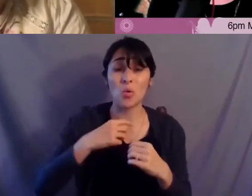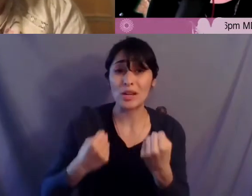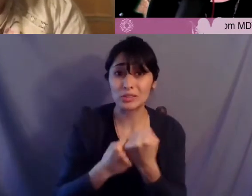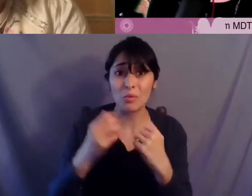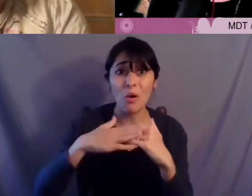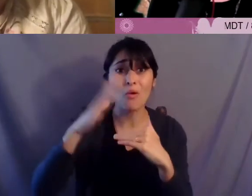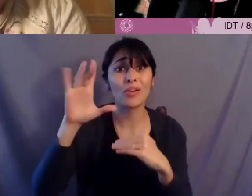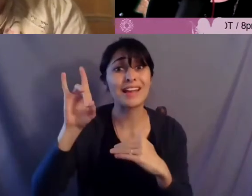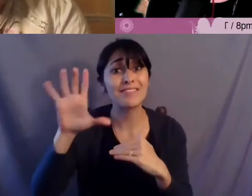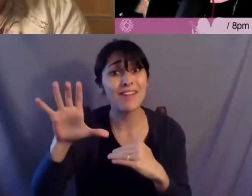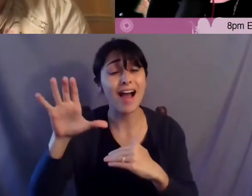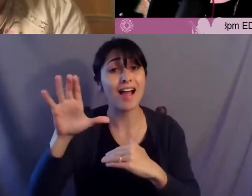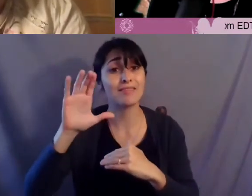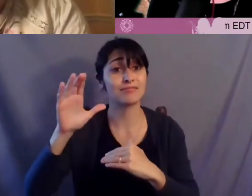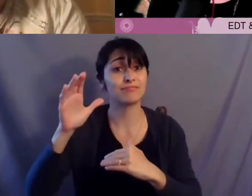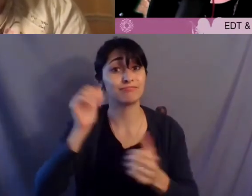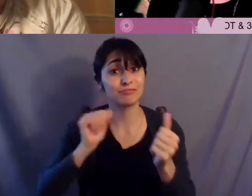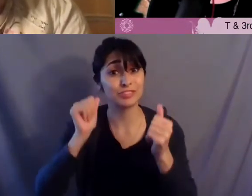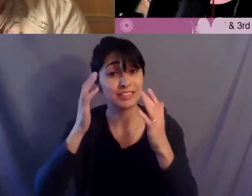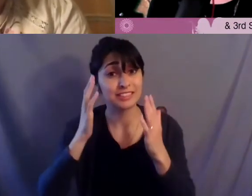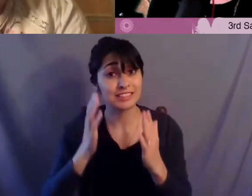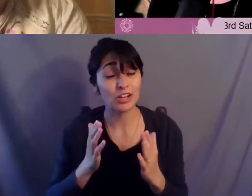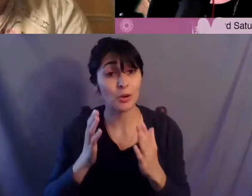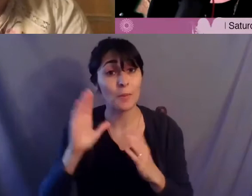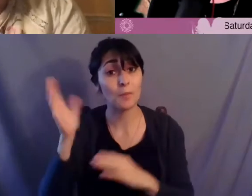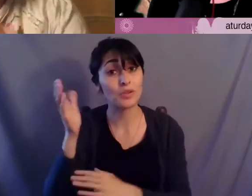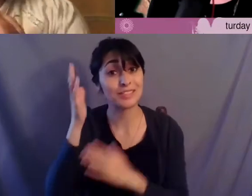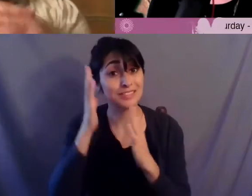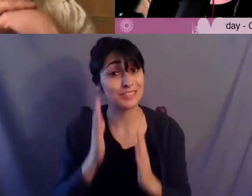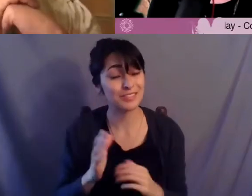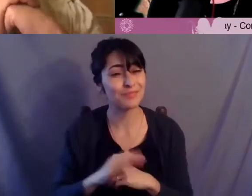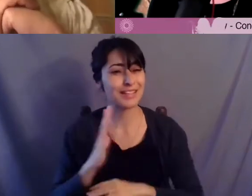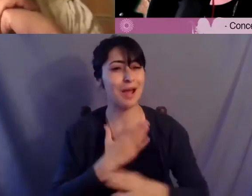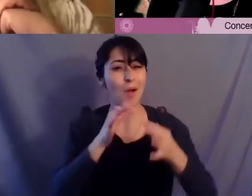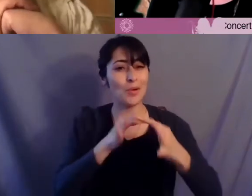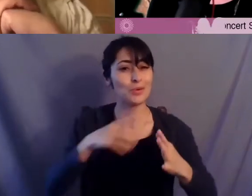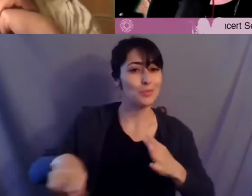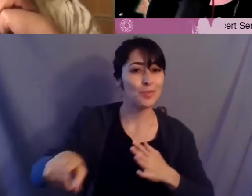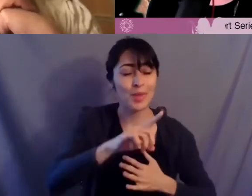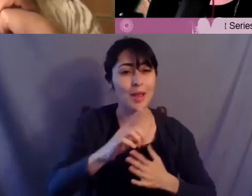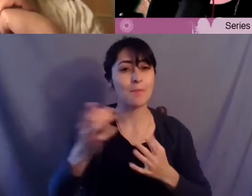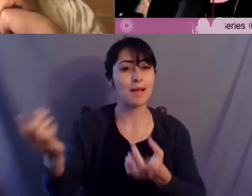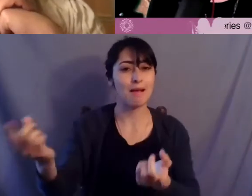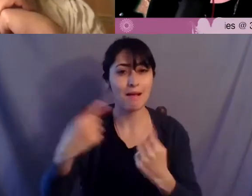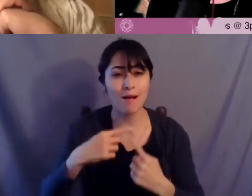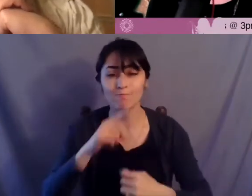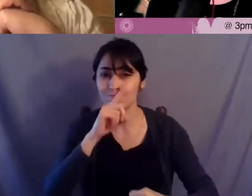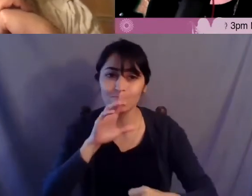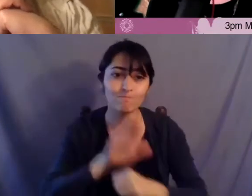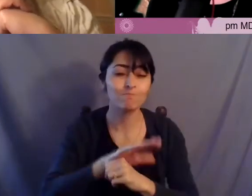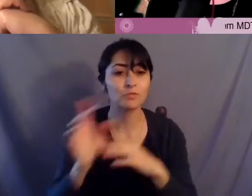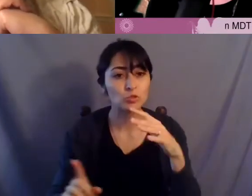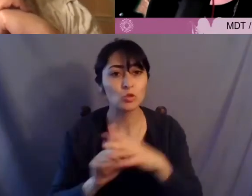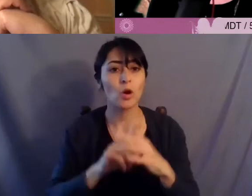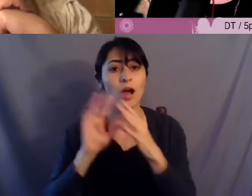and our beautiful asl interpreters have been diligent and persistent and committed to the message